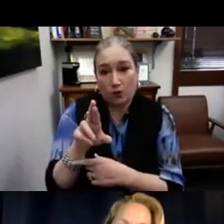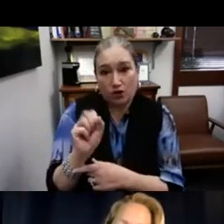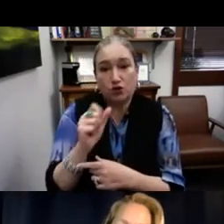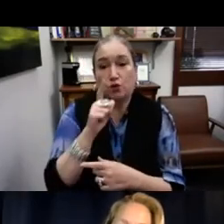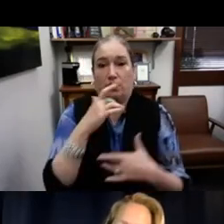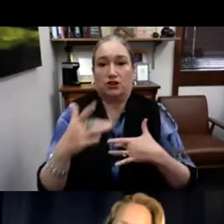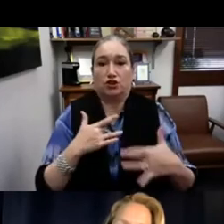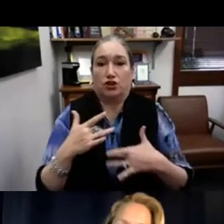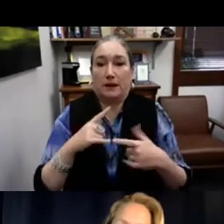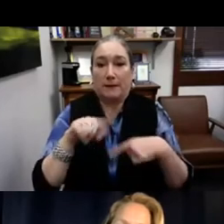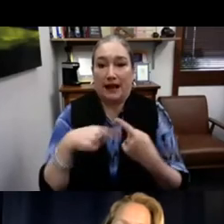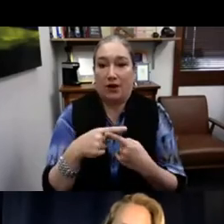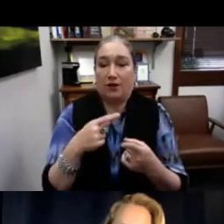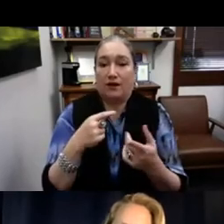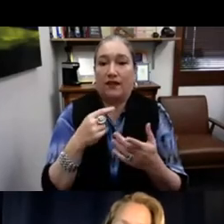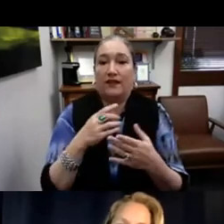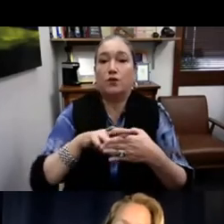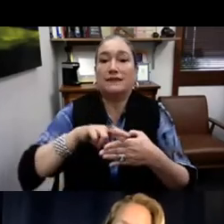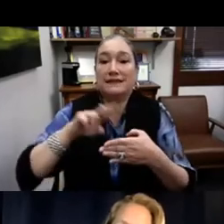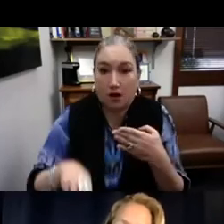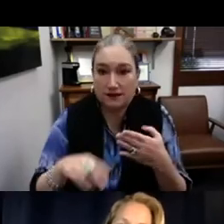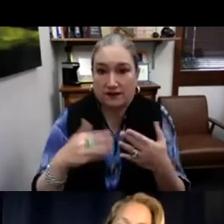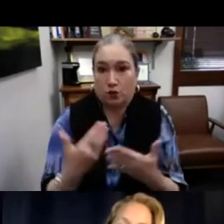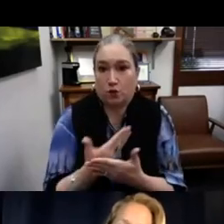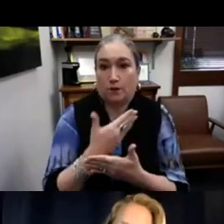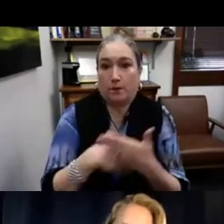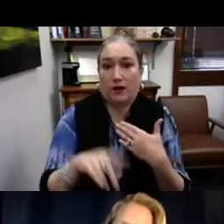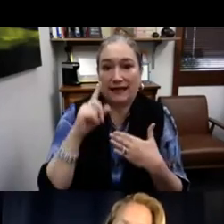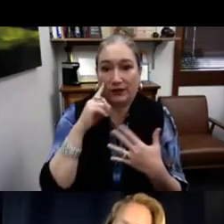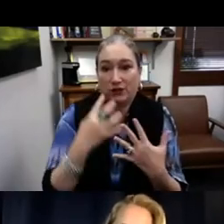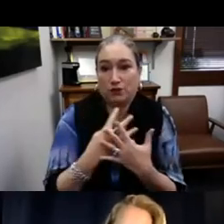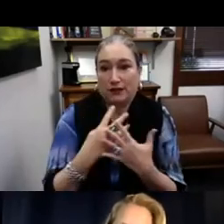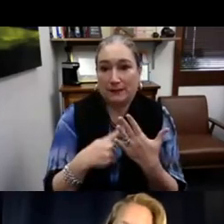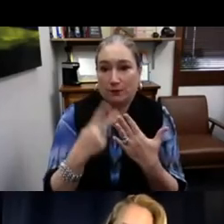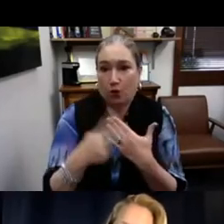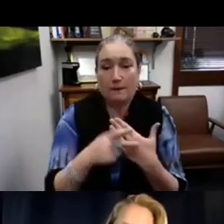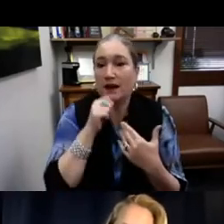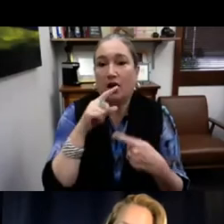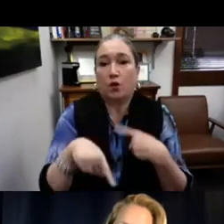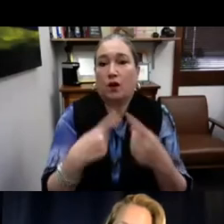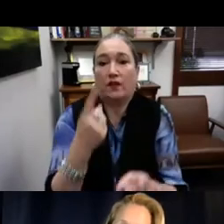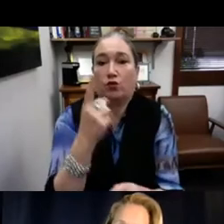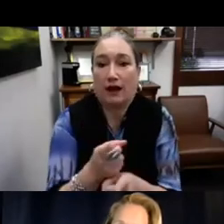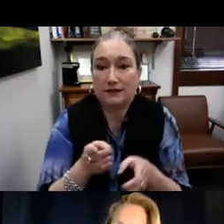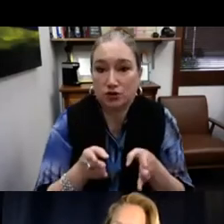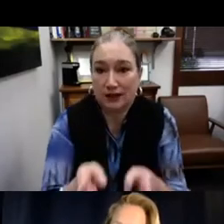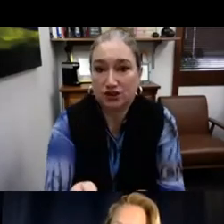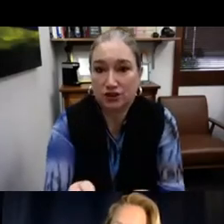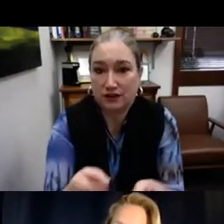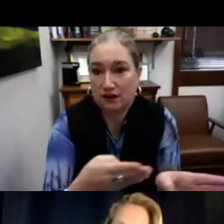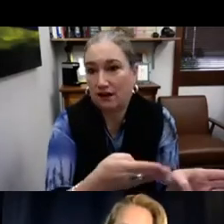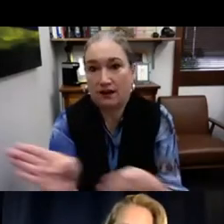this time, but essentially it's a group of stakeholders who were concerned about the results of the newborn hearing screening program.